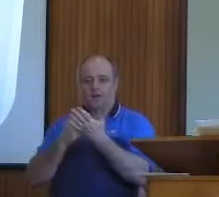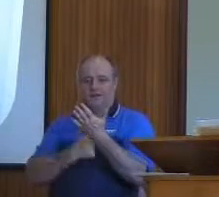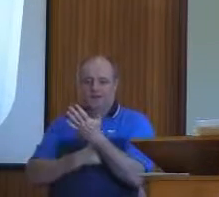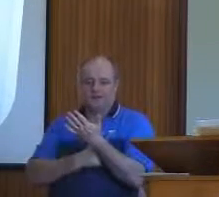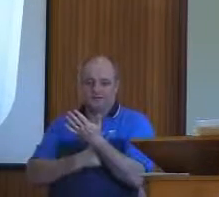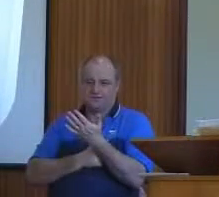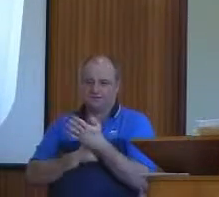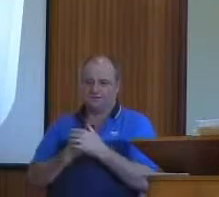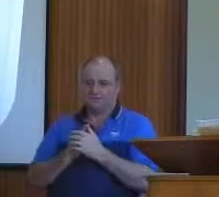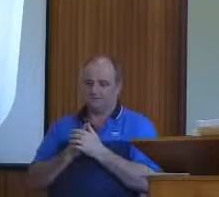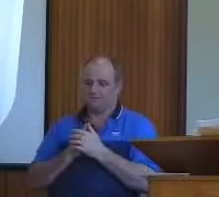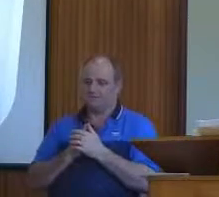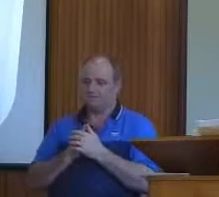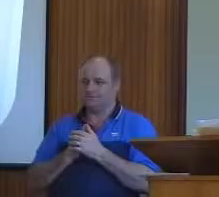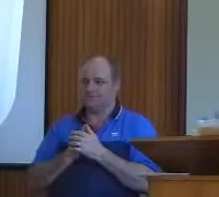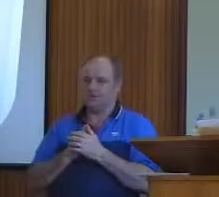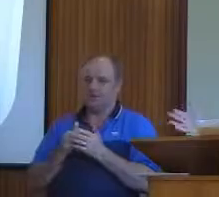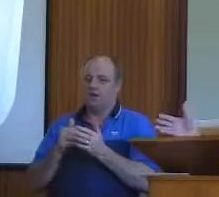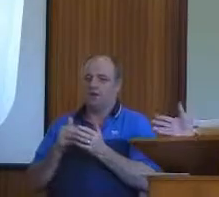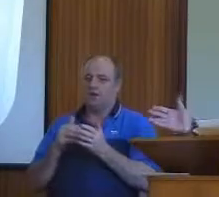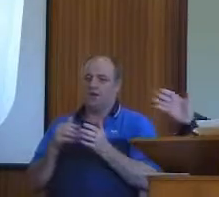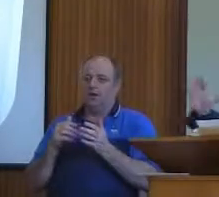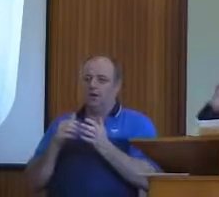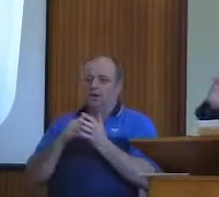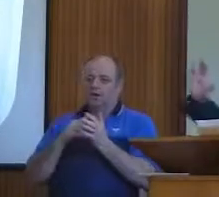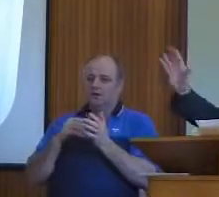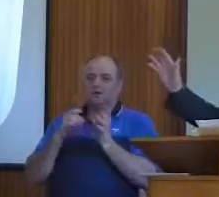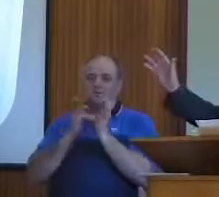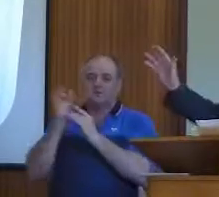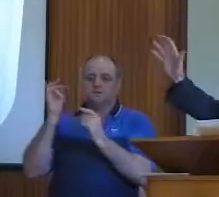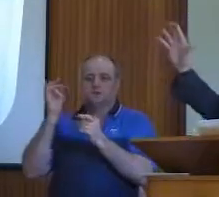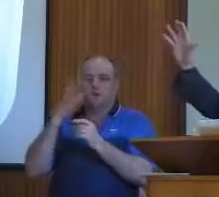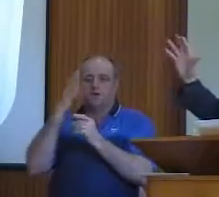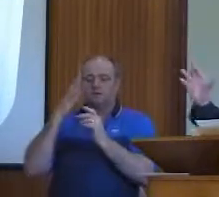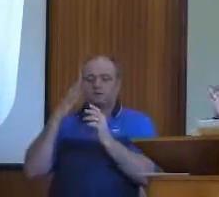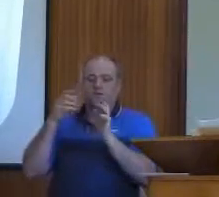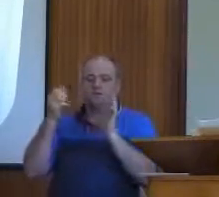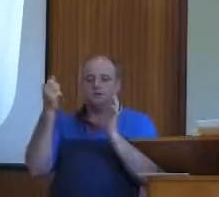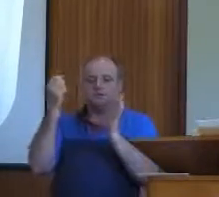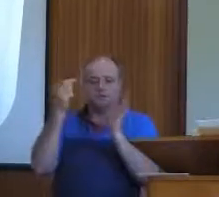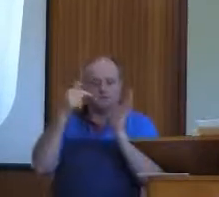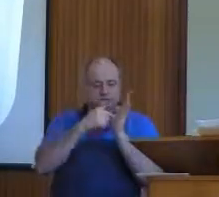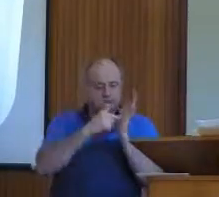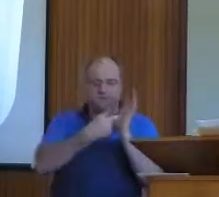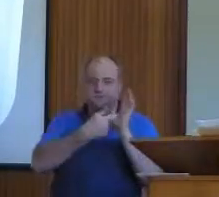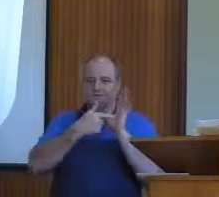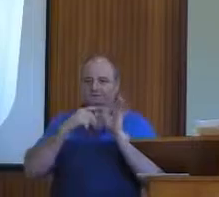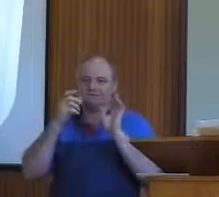cross. The Bible teaches our sin is nailed to the cross and gone and remembered by God no more.